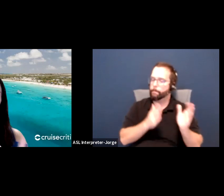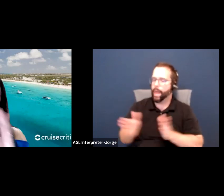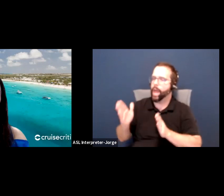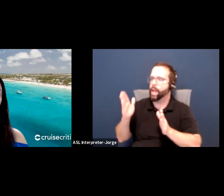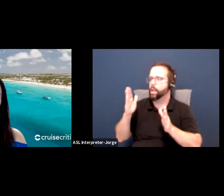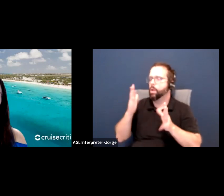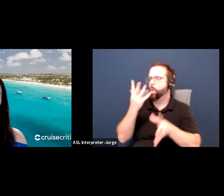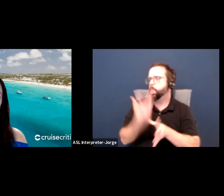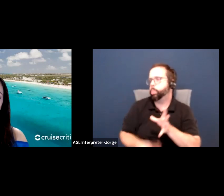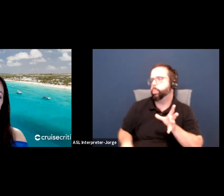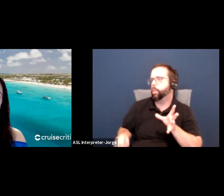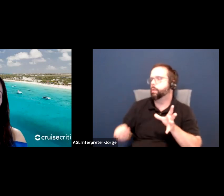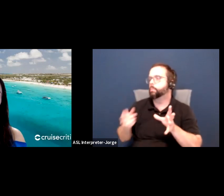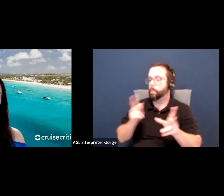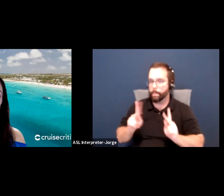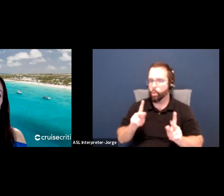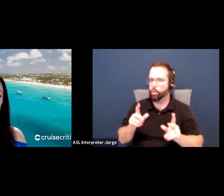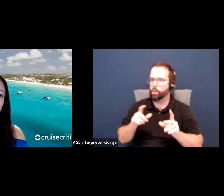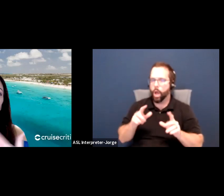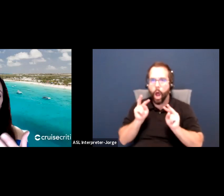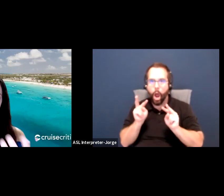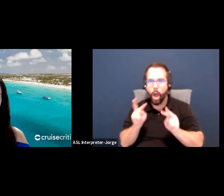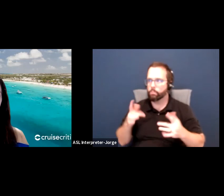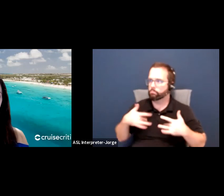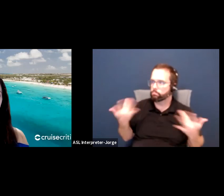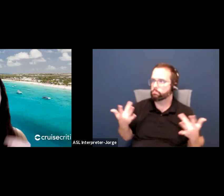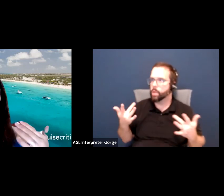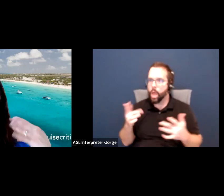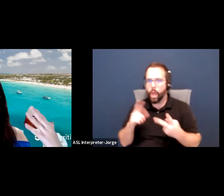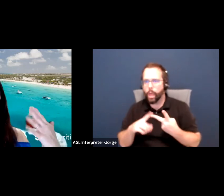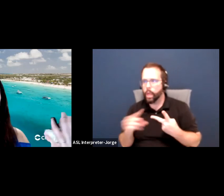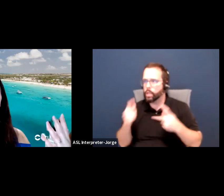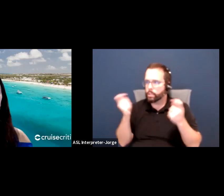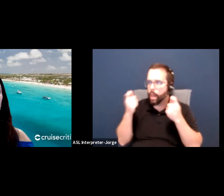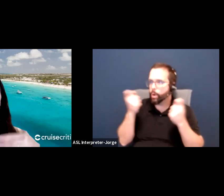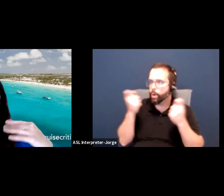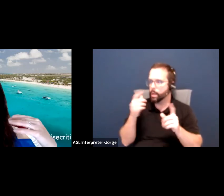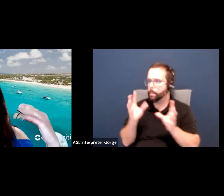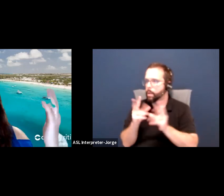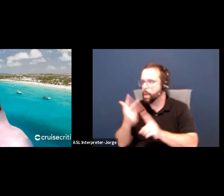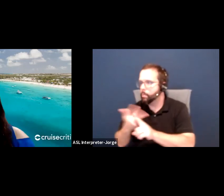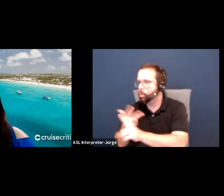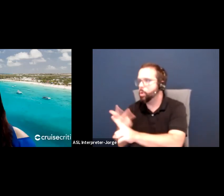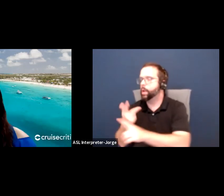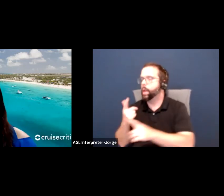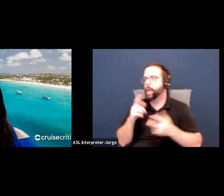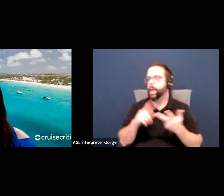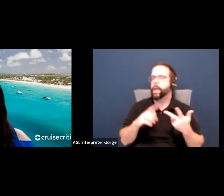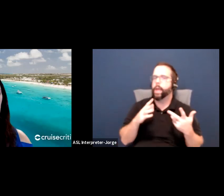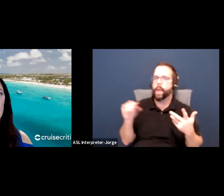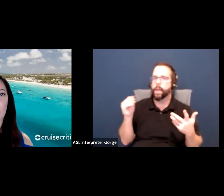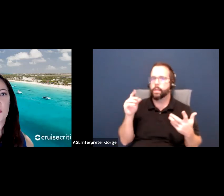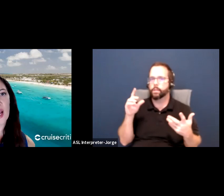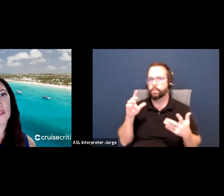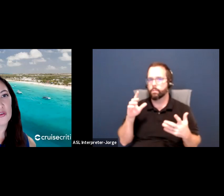And then you have an annual. After Q4, you have another. Let's refresh it. Let's do an annual. What are we going to do for next fiscal